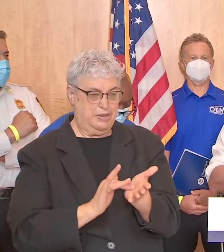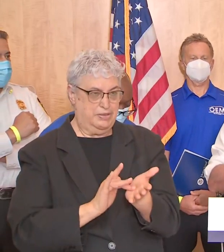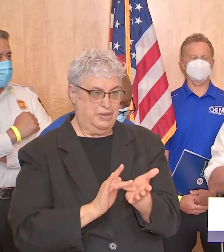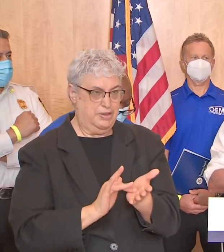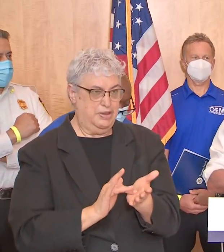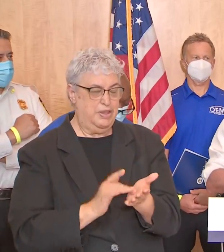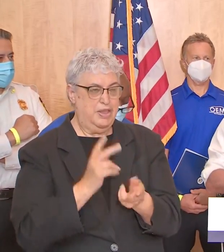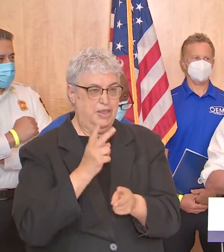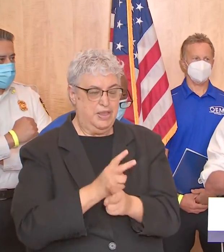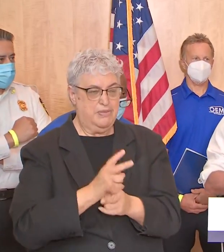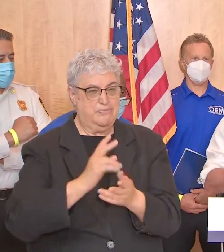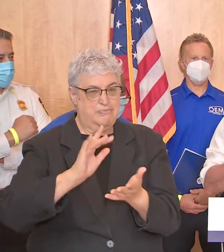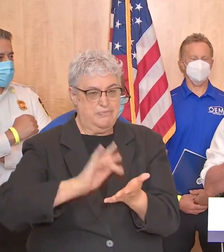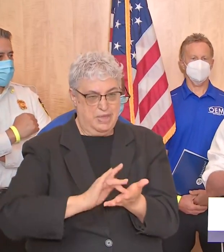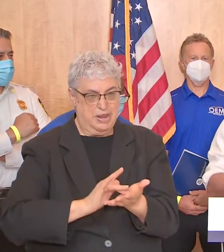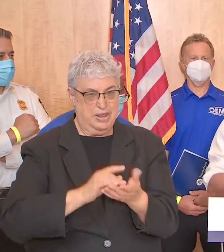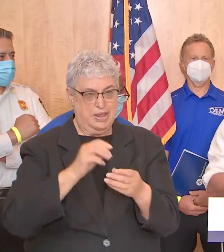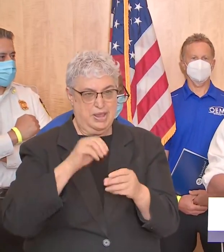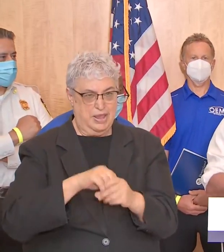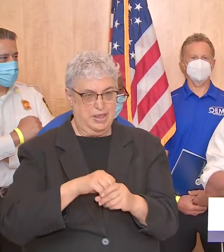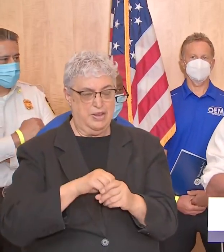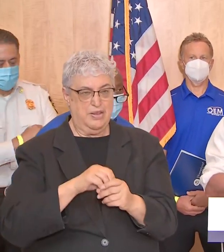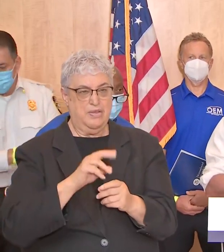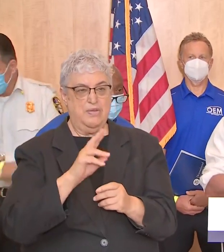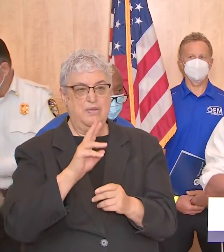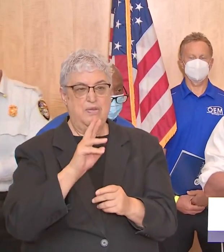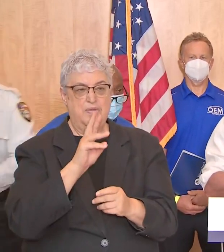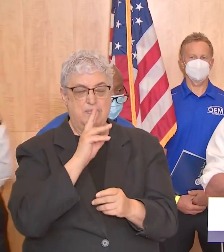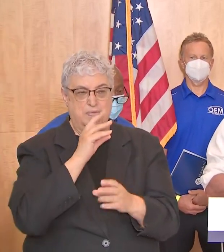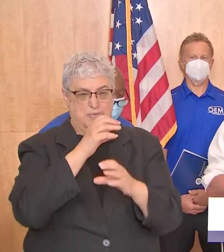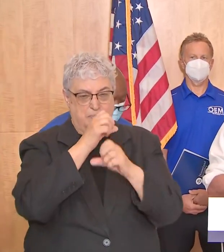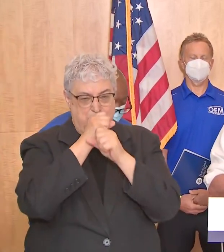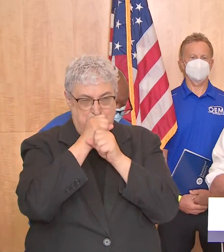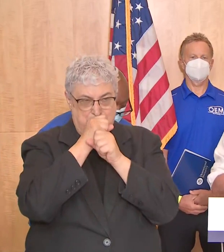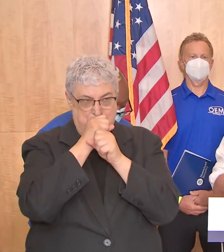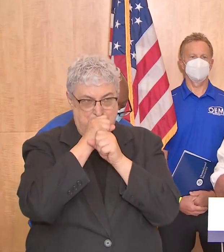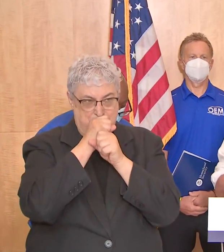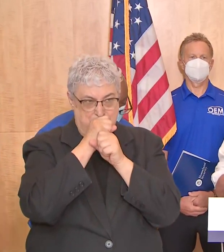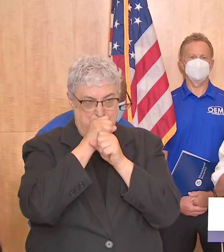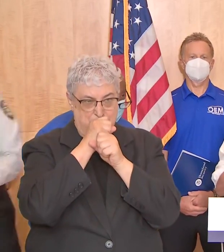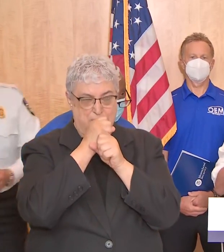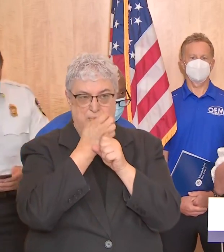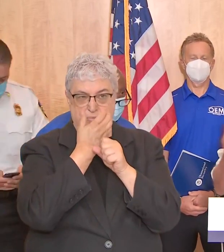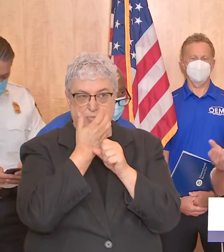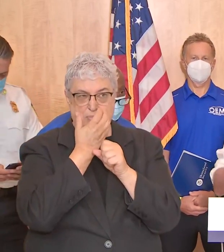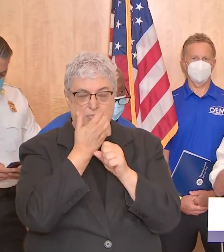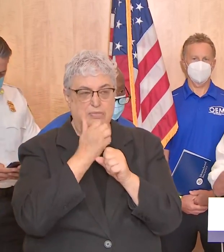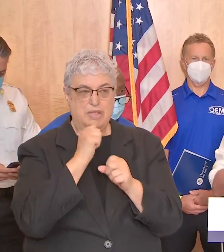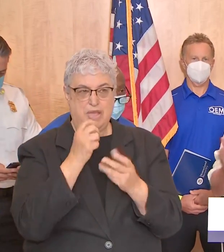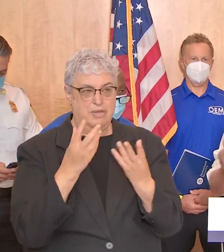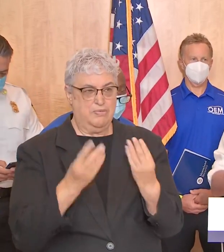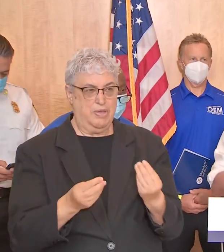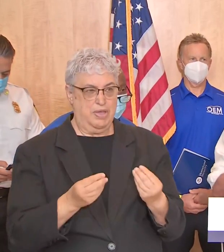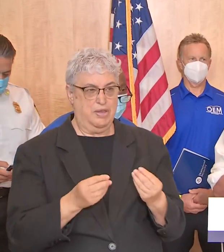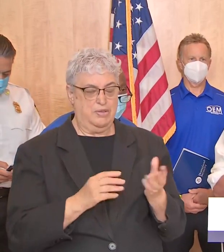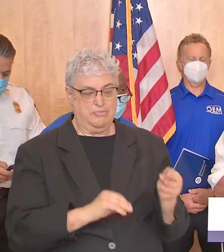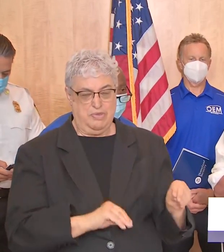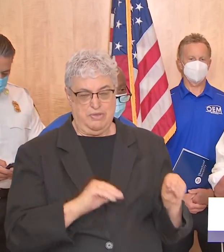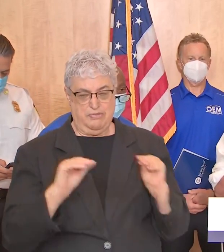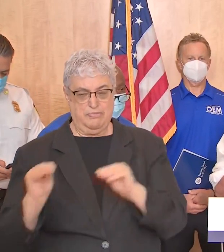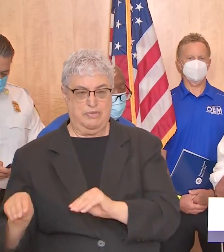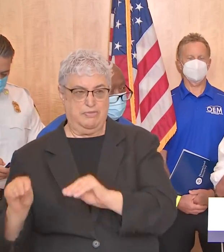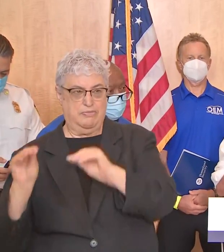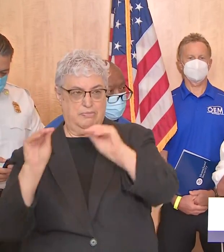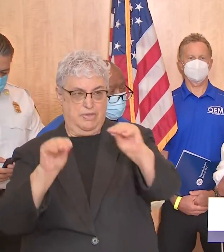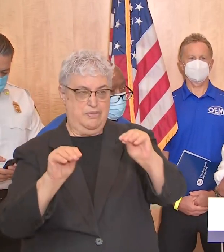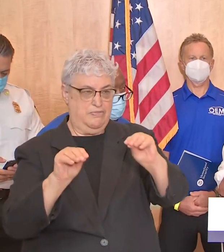make sure that you keep your medications in a water site a watertight uh container as well so they don't get wet one move from one place uh